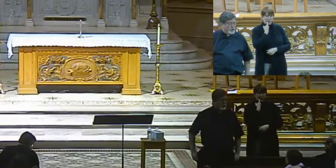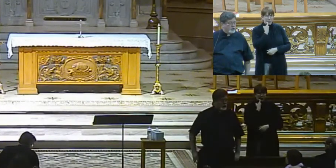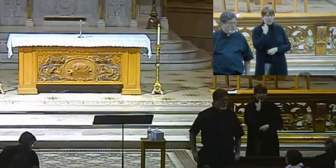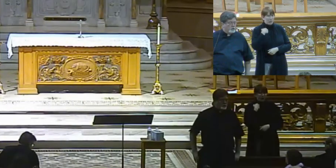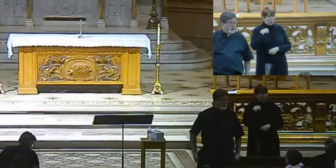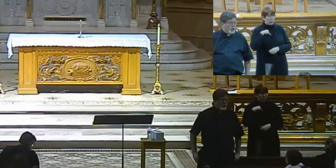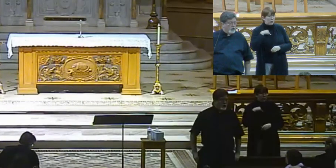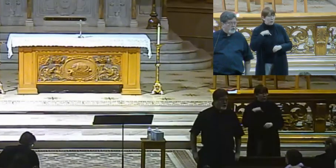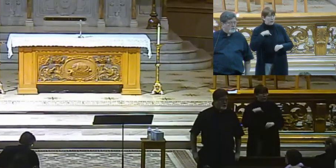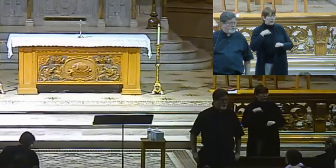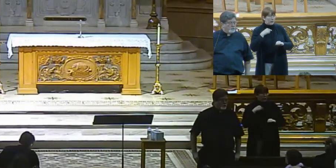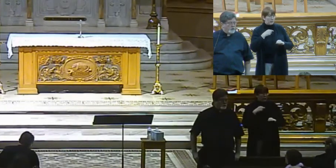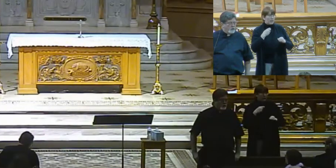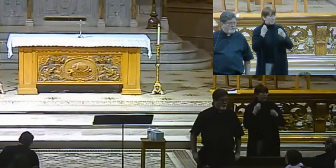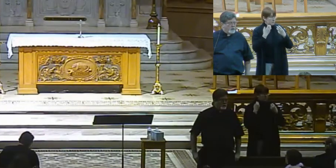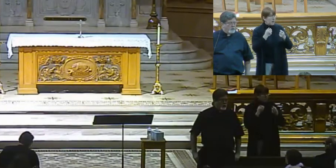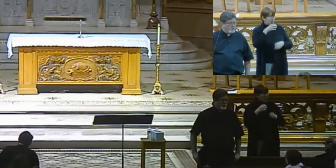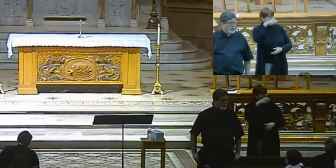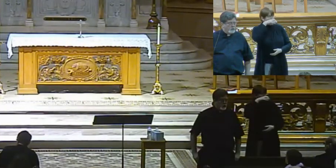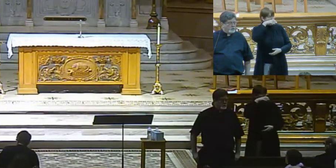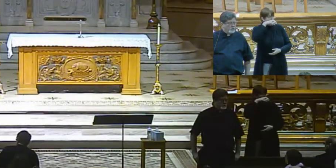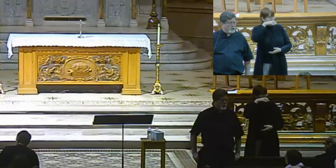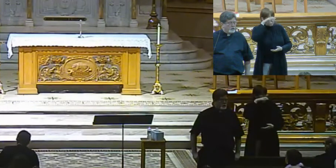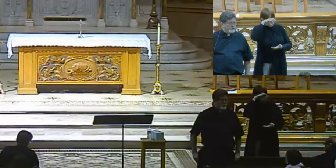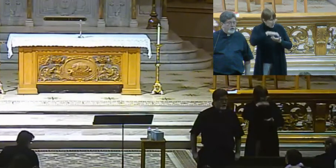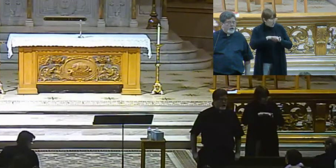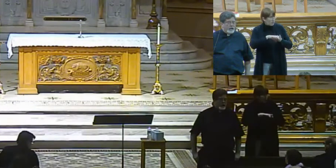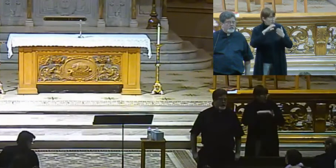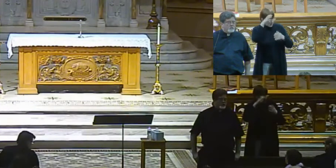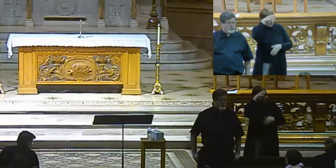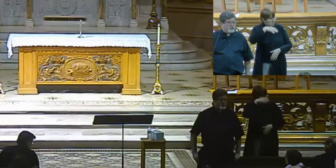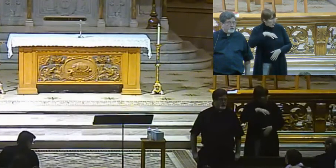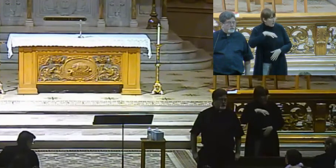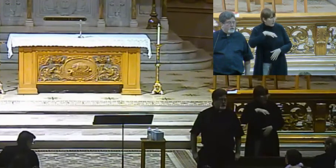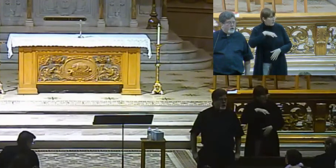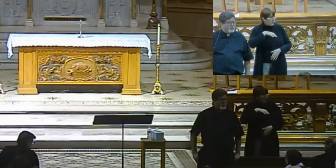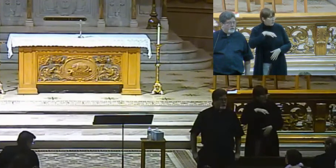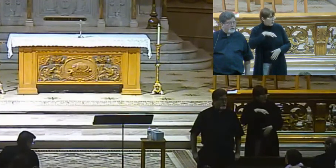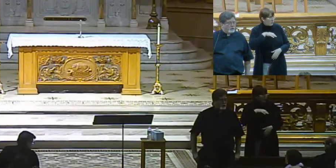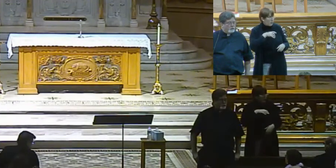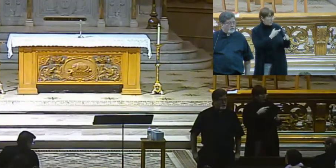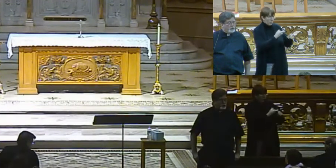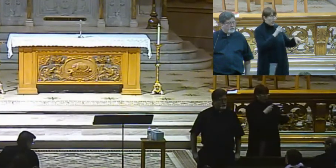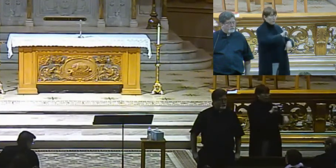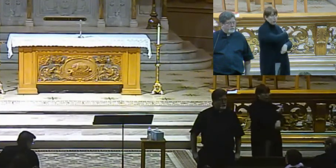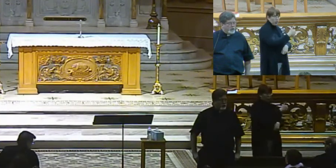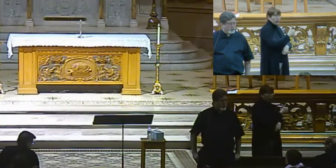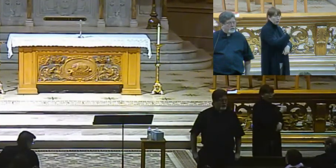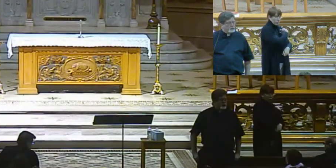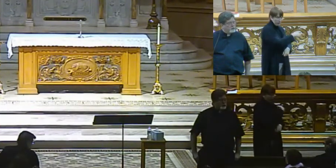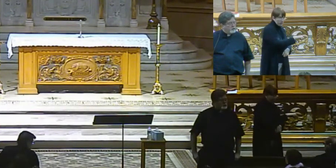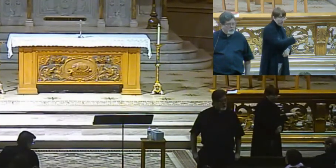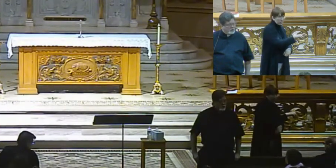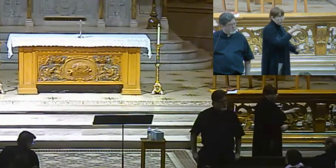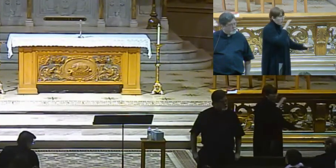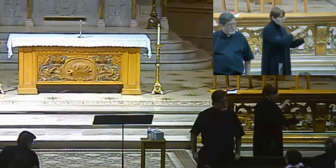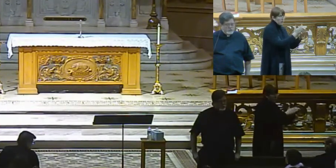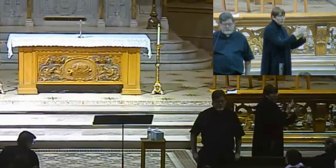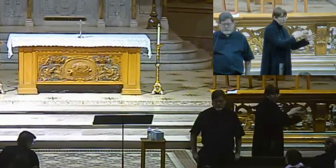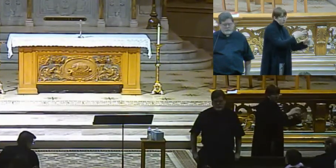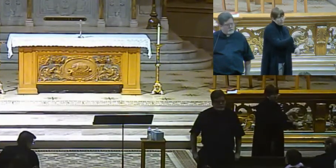ordained a number of married men who came to us as ministers from another religion, from the Anglican